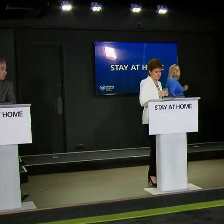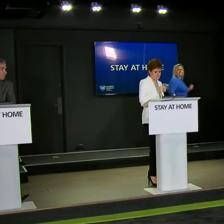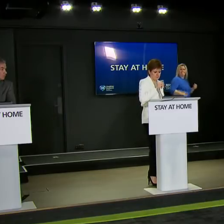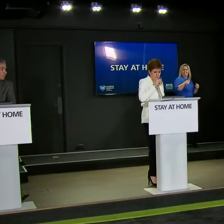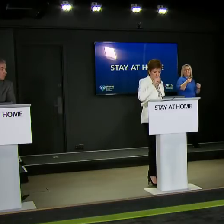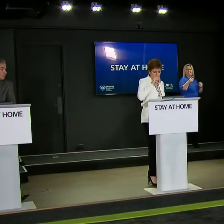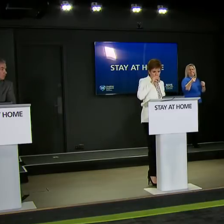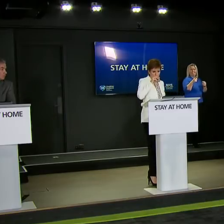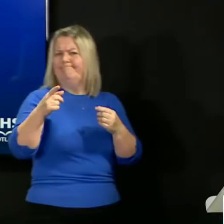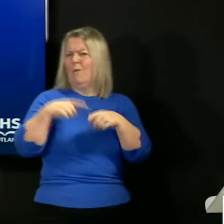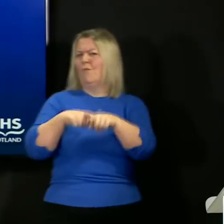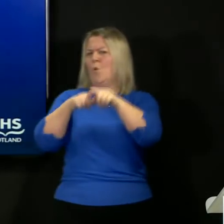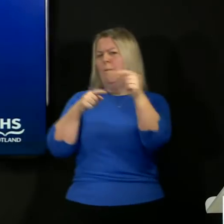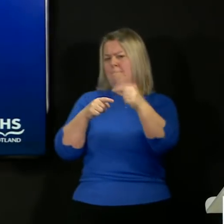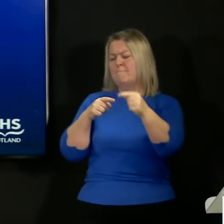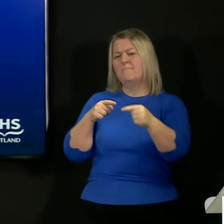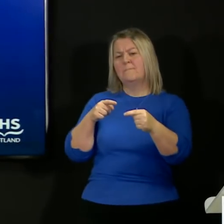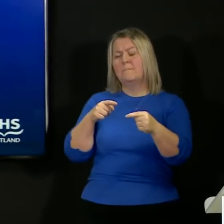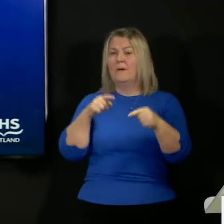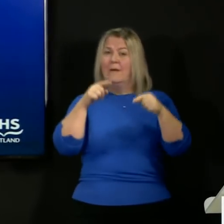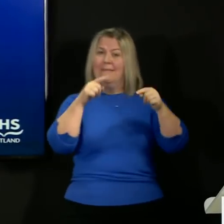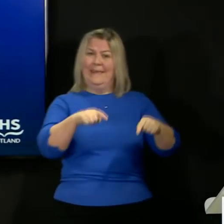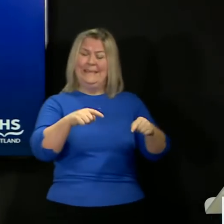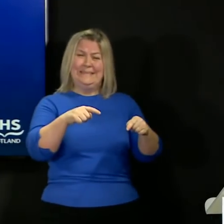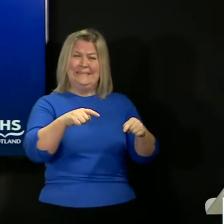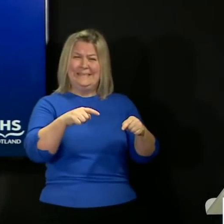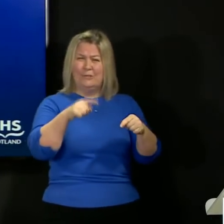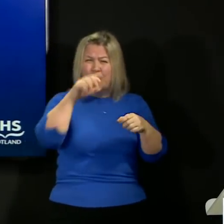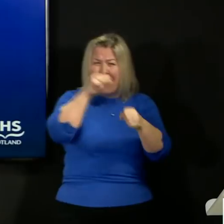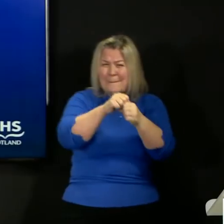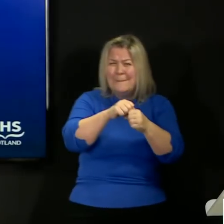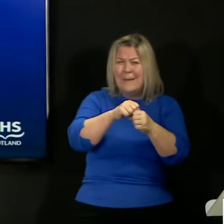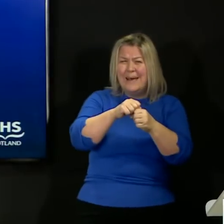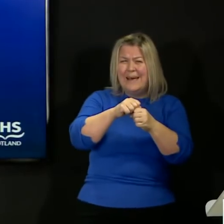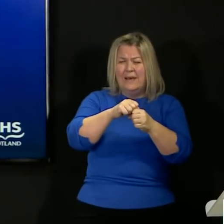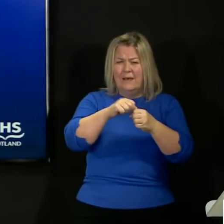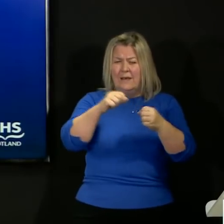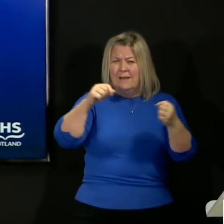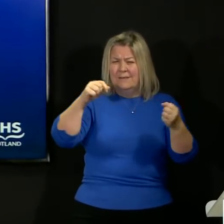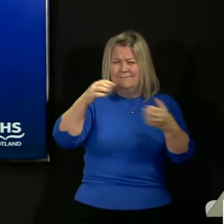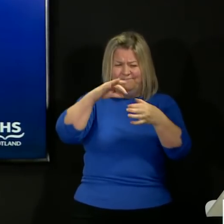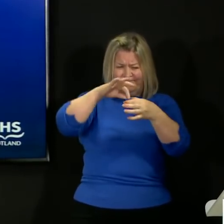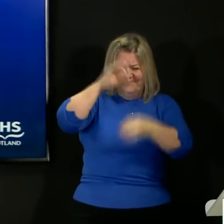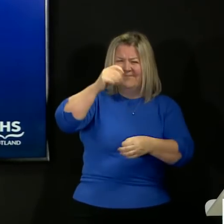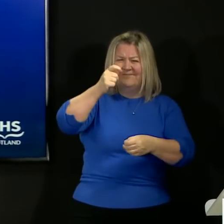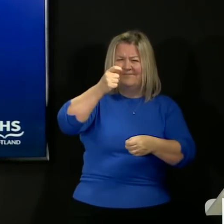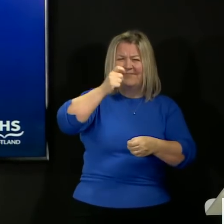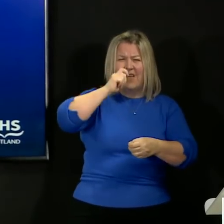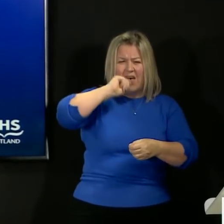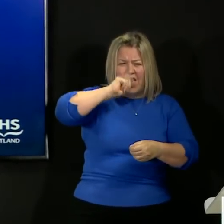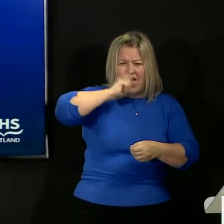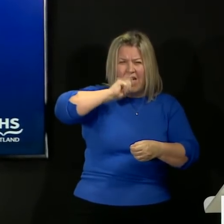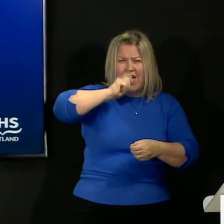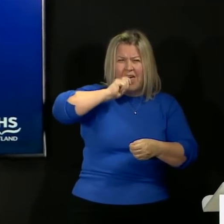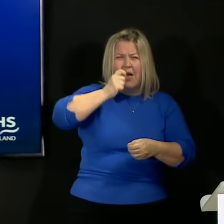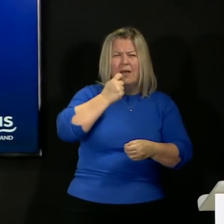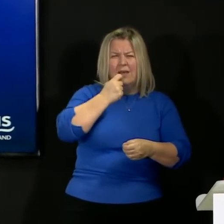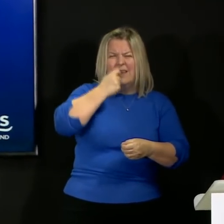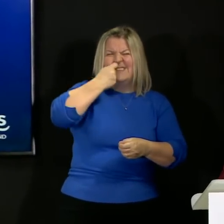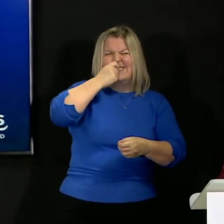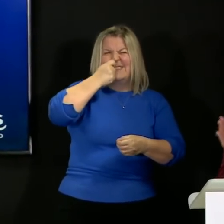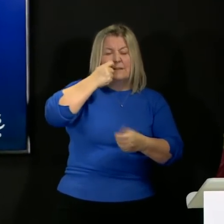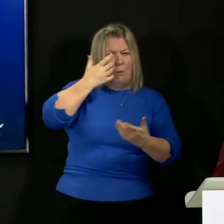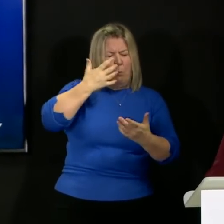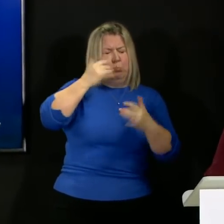before this test is a particularly invasive form of test taking the swab that involves getting so getting